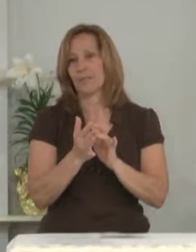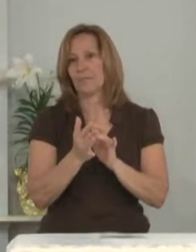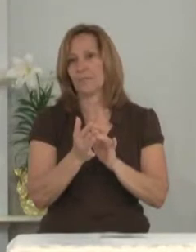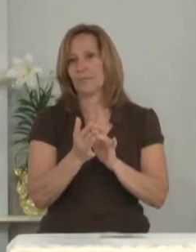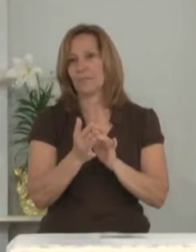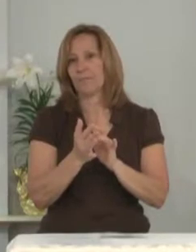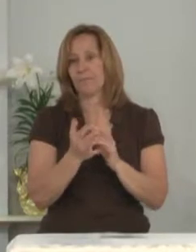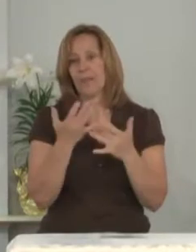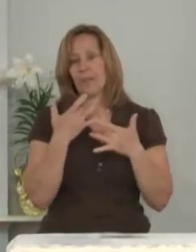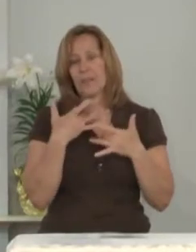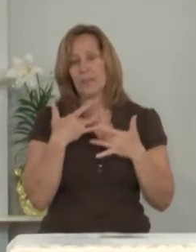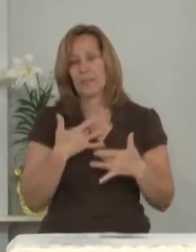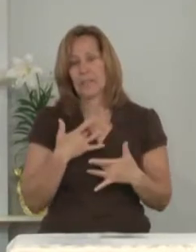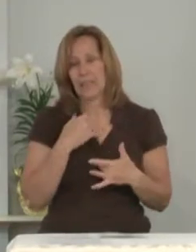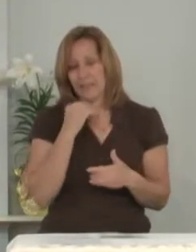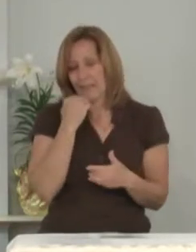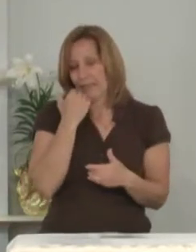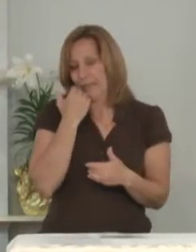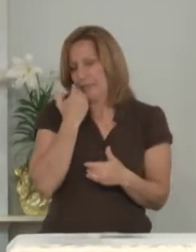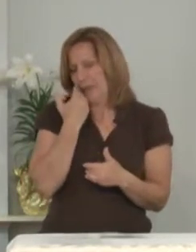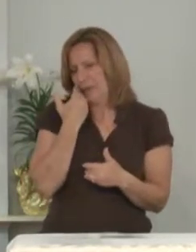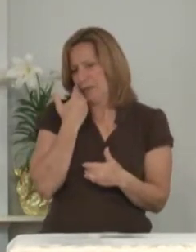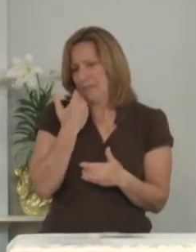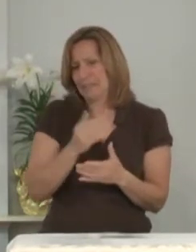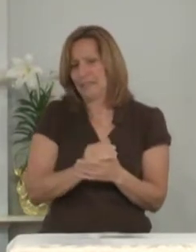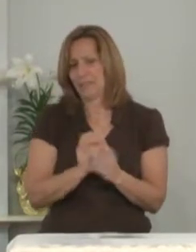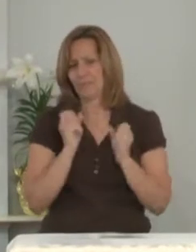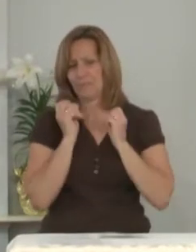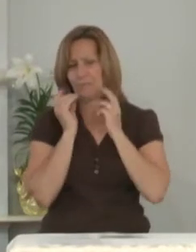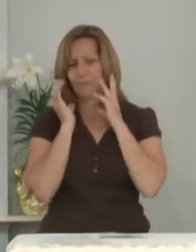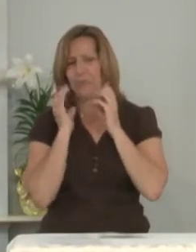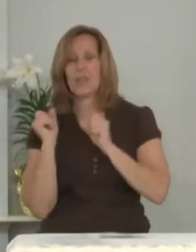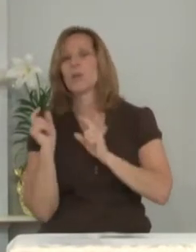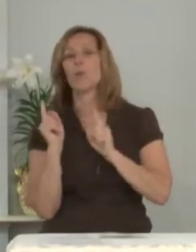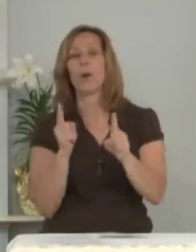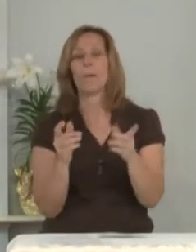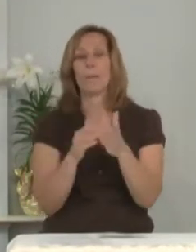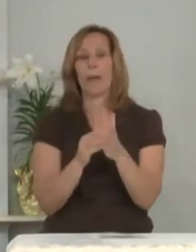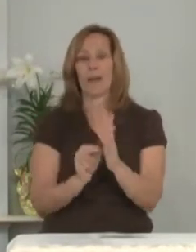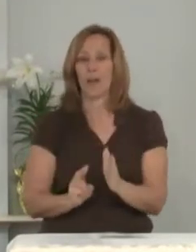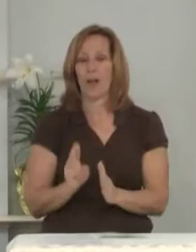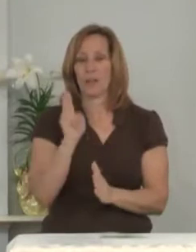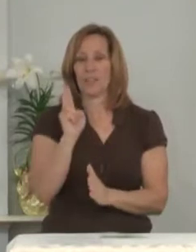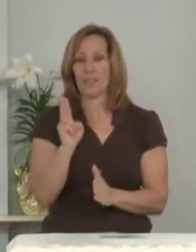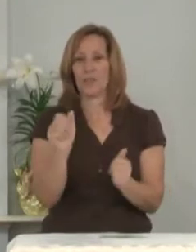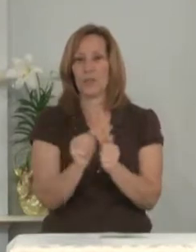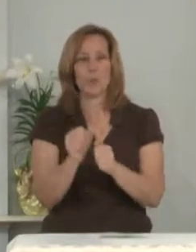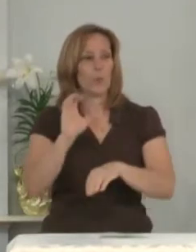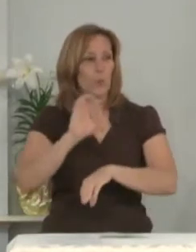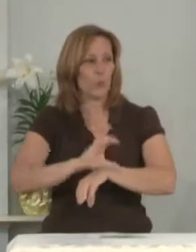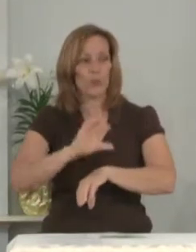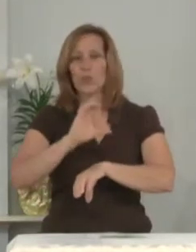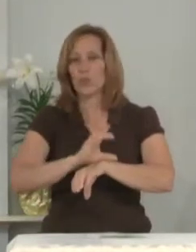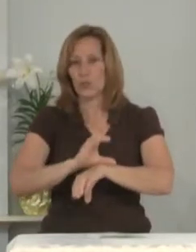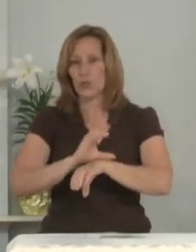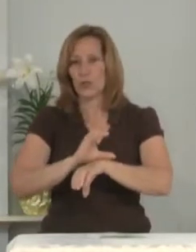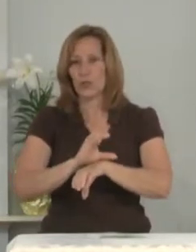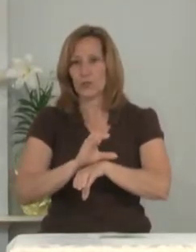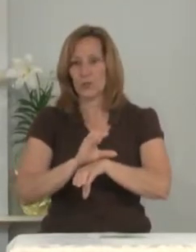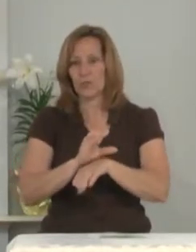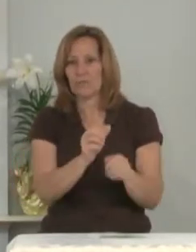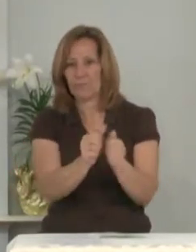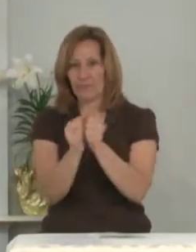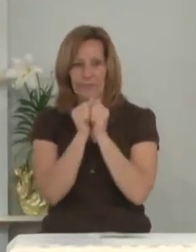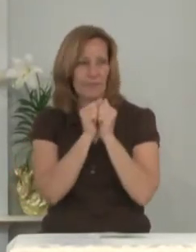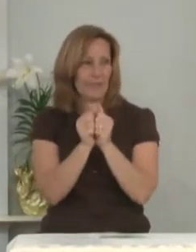Sad and embarrassed, he went back upstairs where the congregation was gathered.